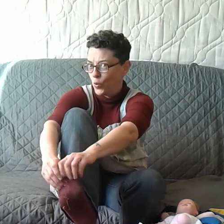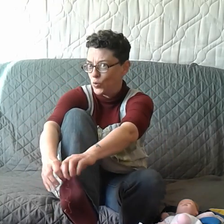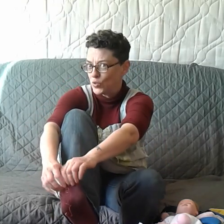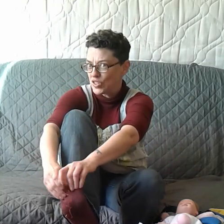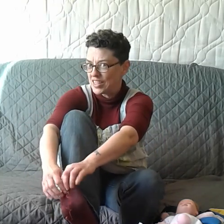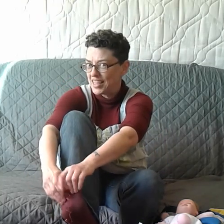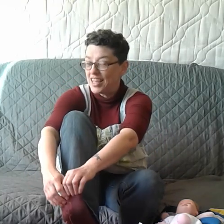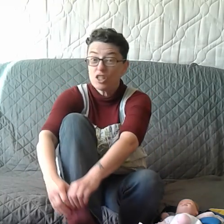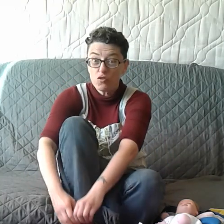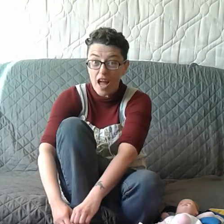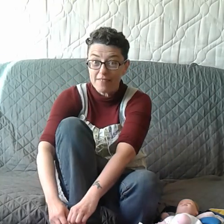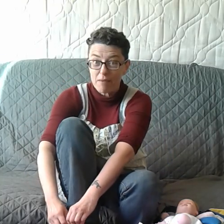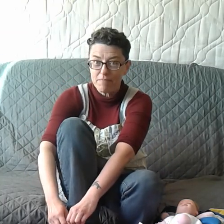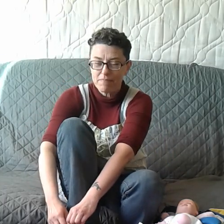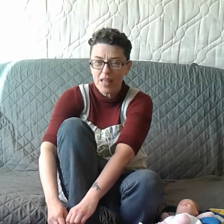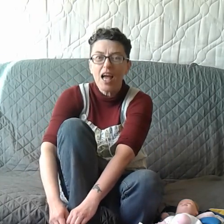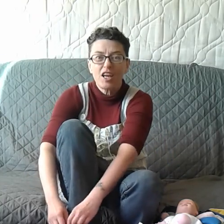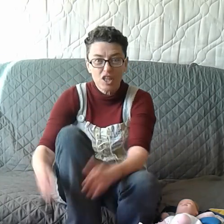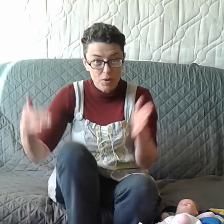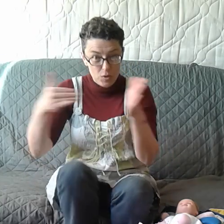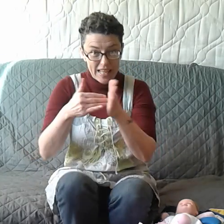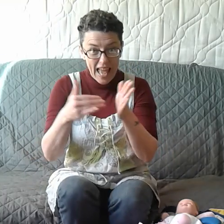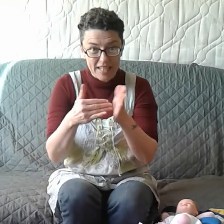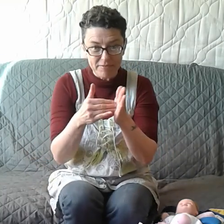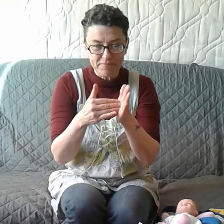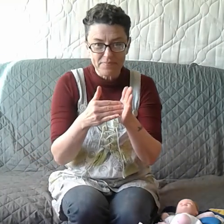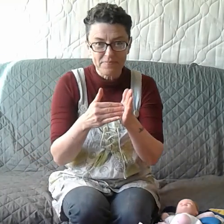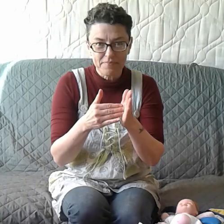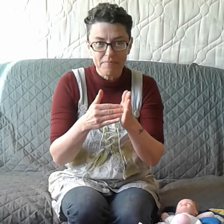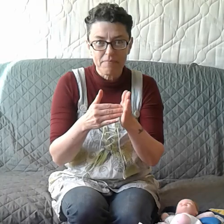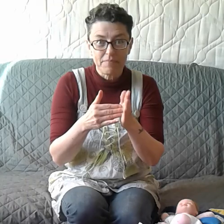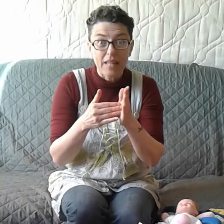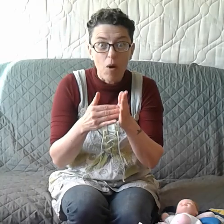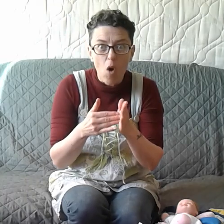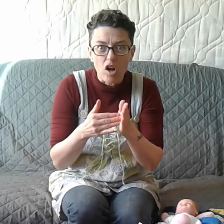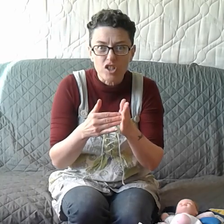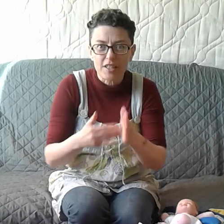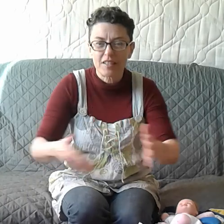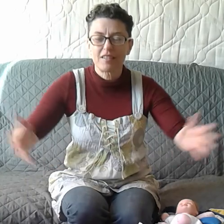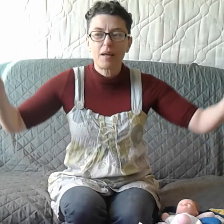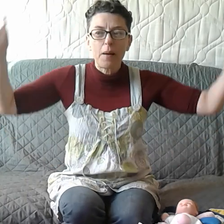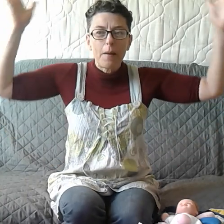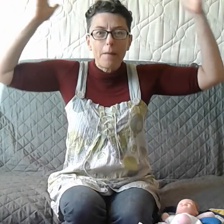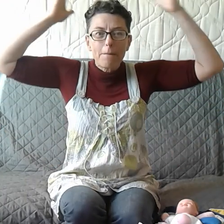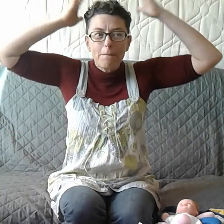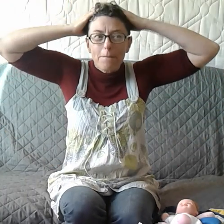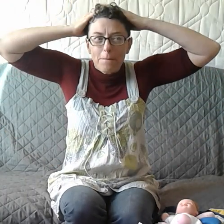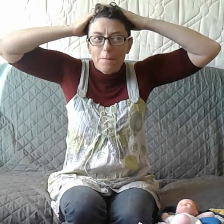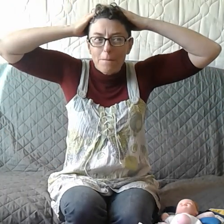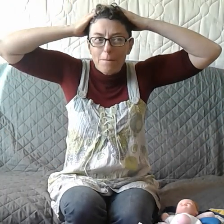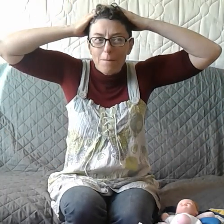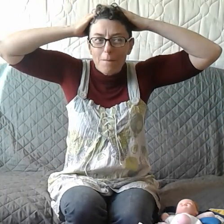Did you find them? Shall we do it again? Now watch. Head, foot. Head, head, toes, toes. shoulders toes. and toes. Thank